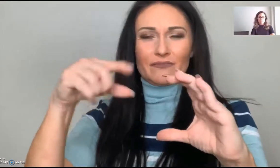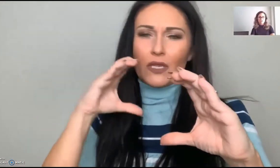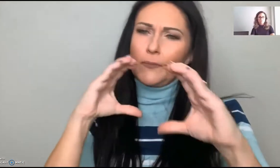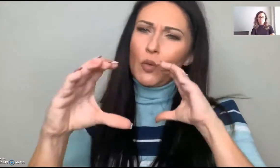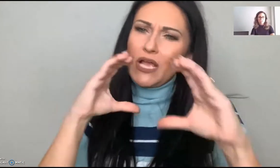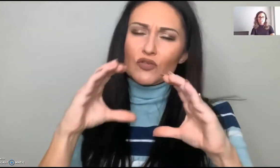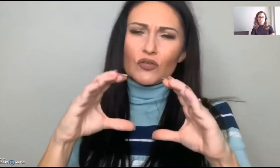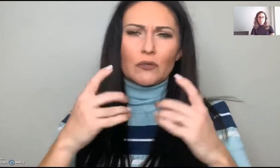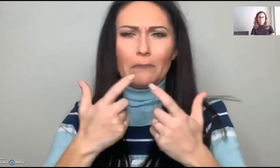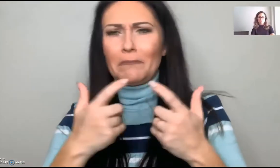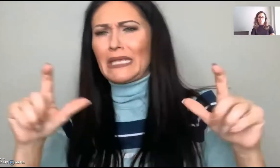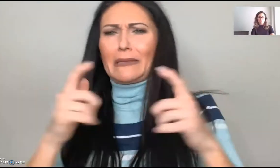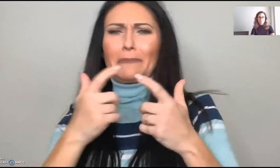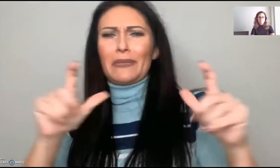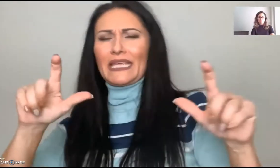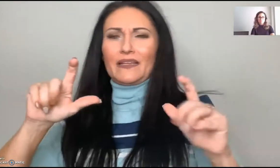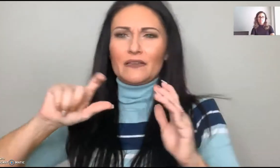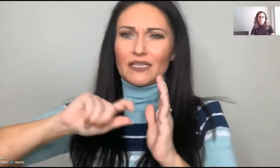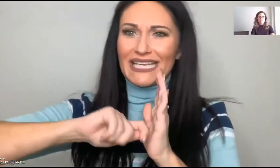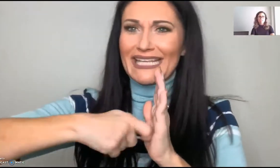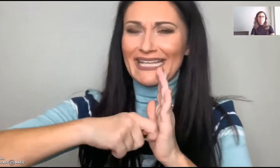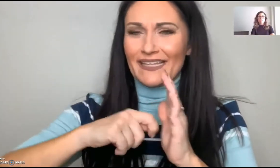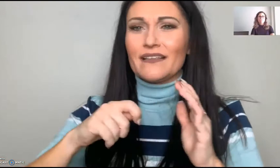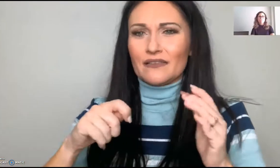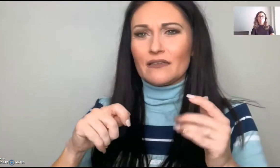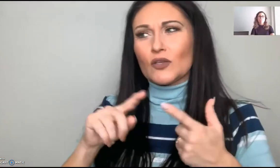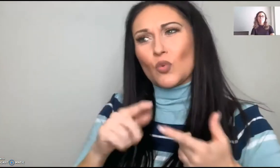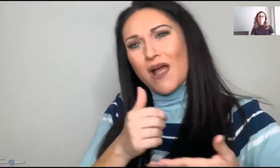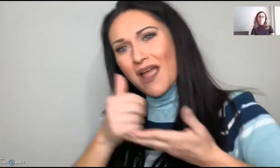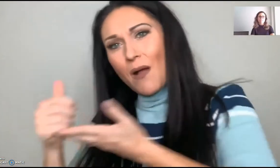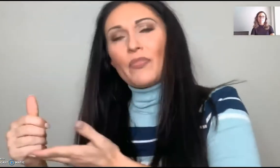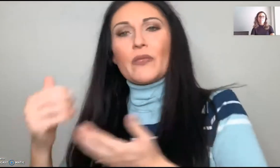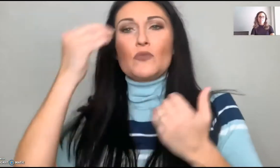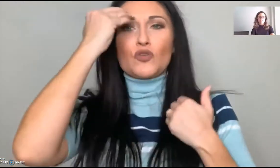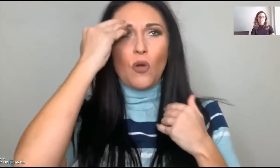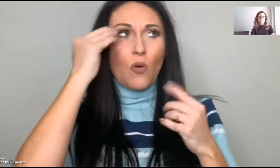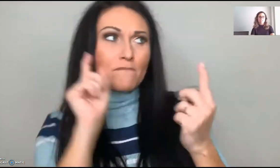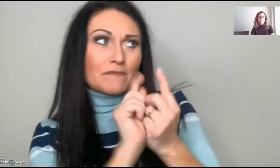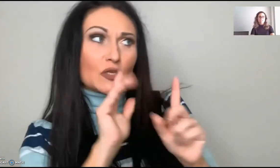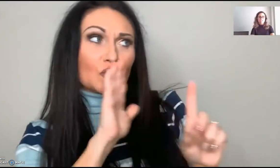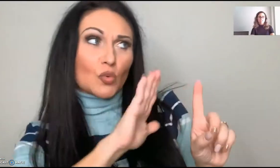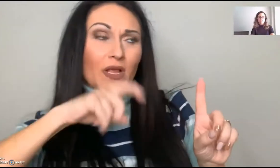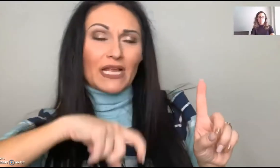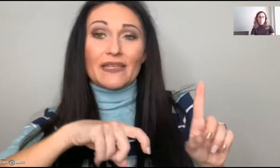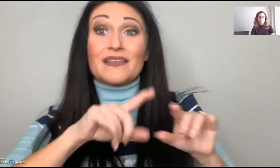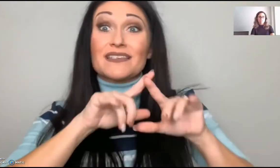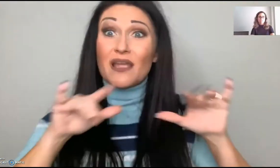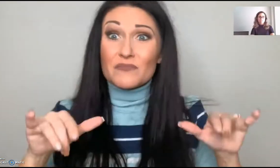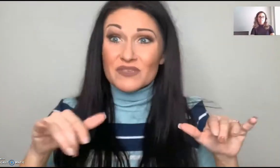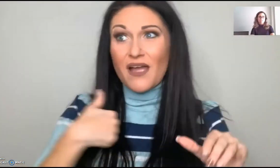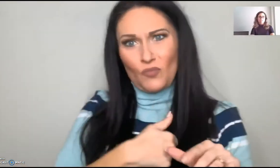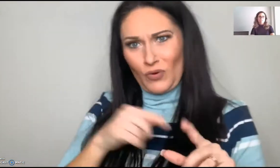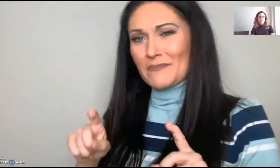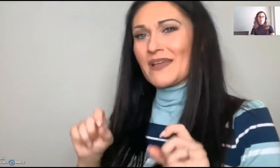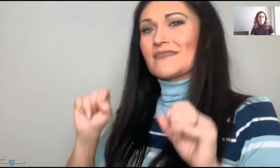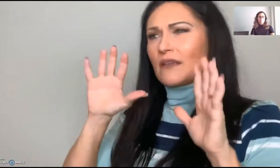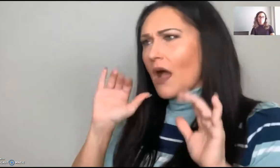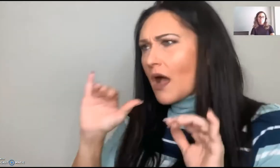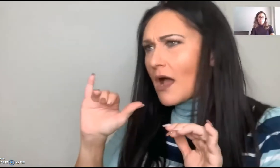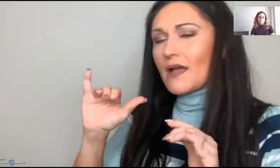conversation yet. Conversation is really big key to helping you know and meet each other.